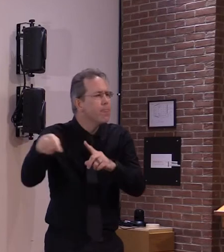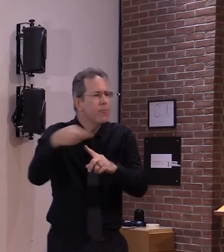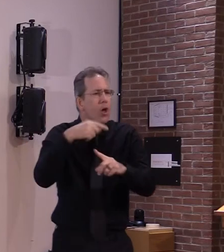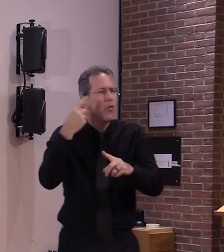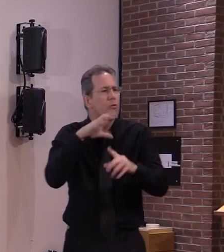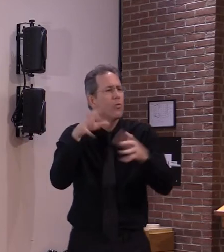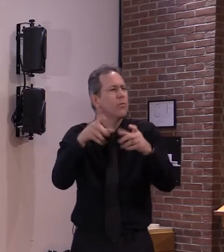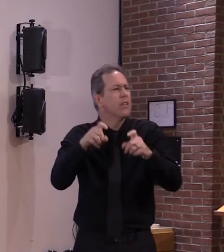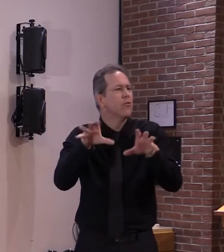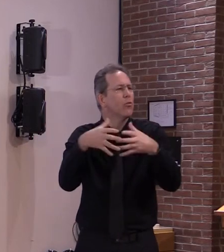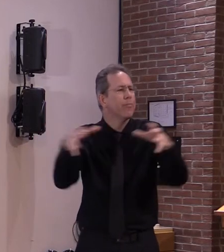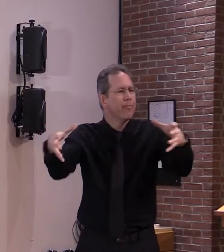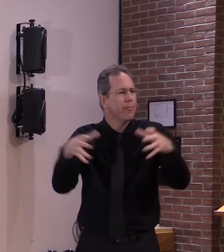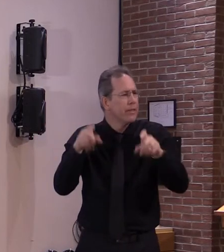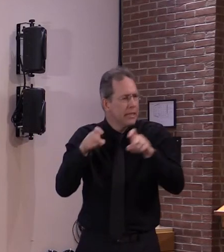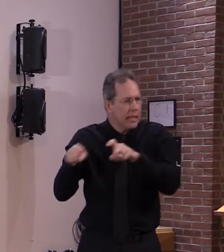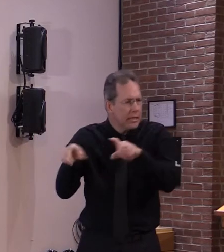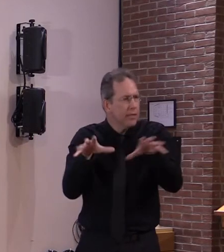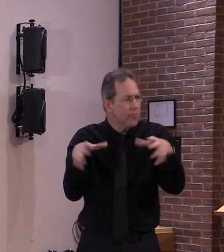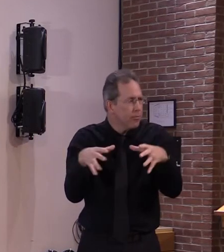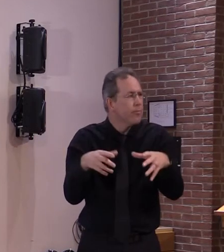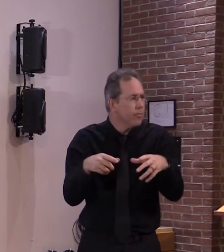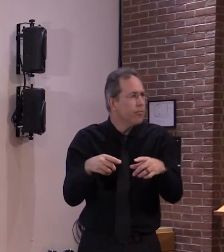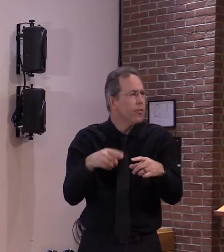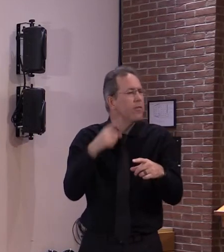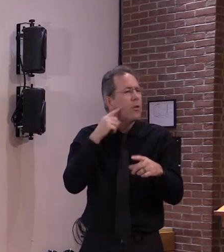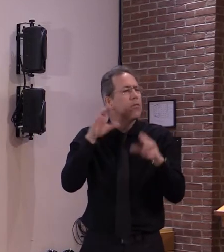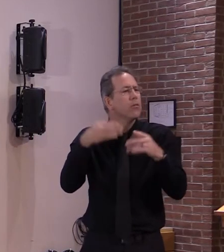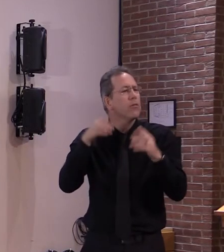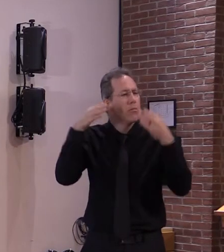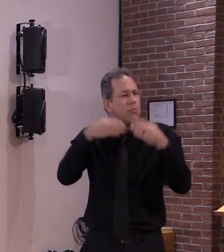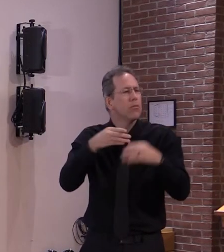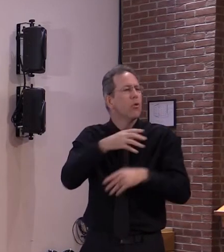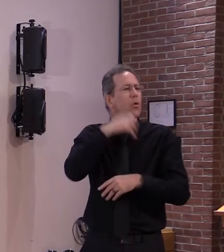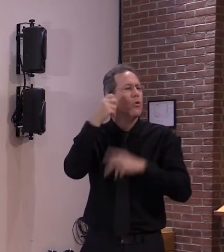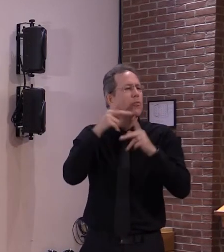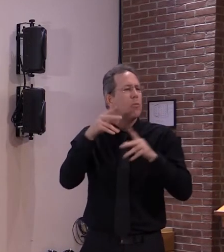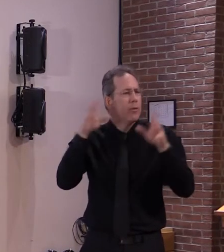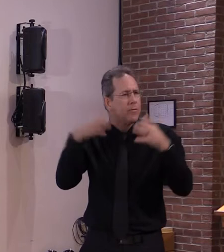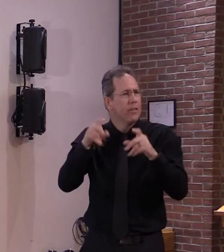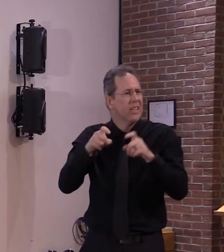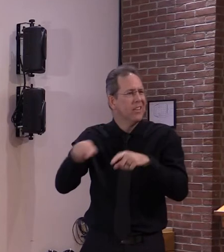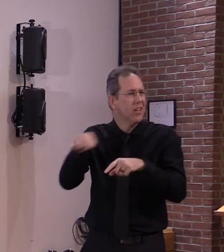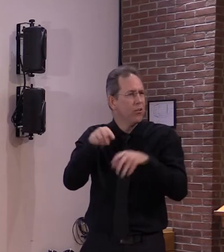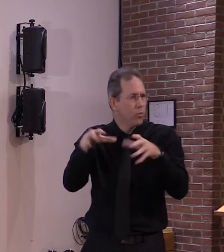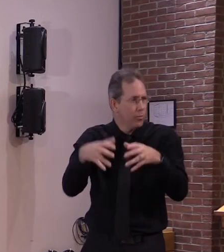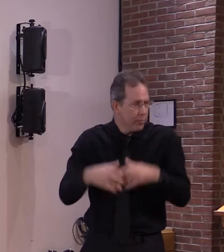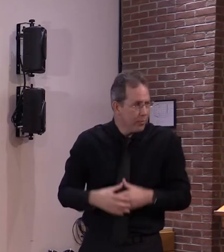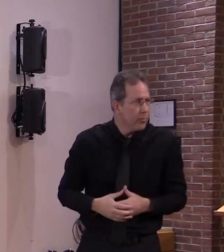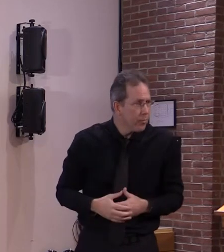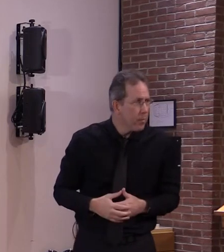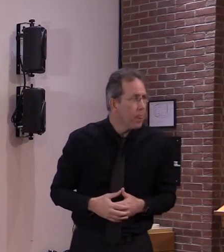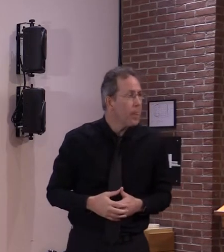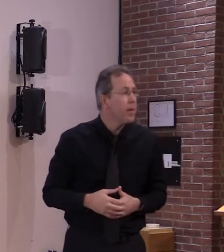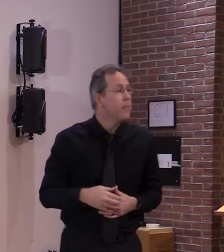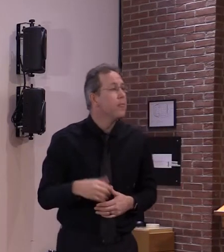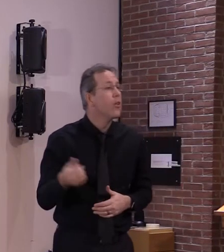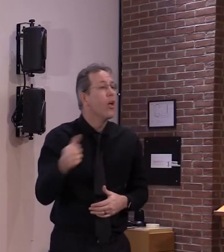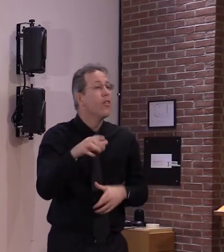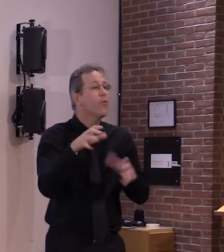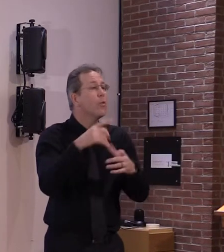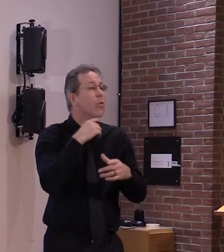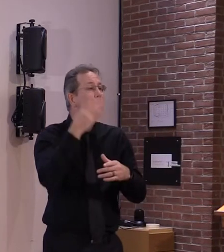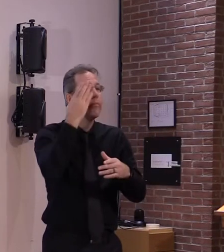we still need more information on children and that's why the current vaccine is only age